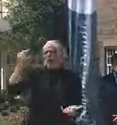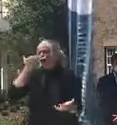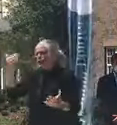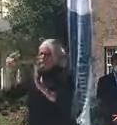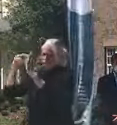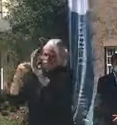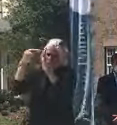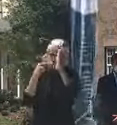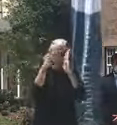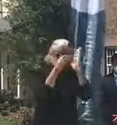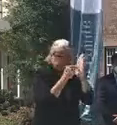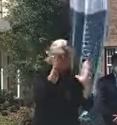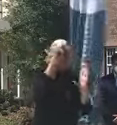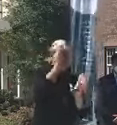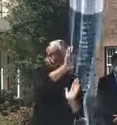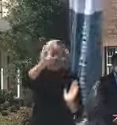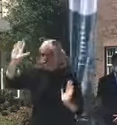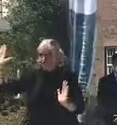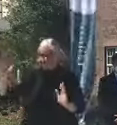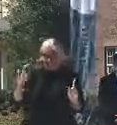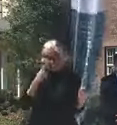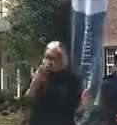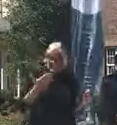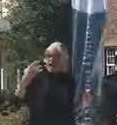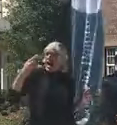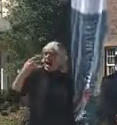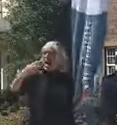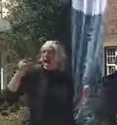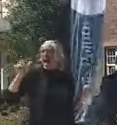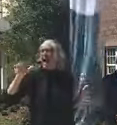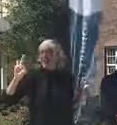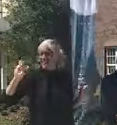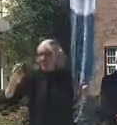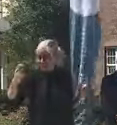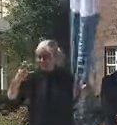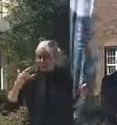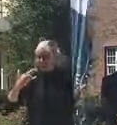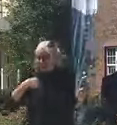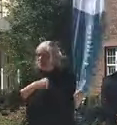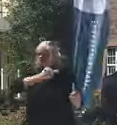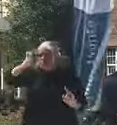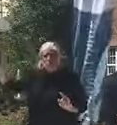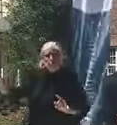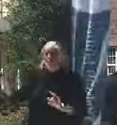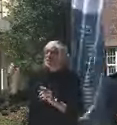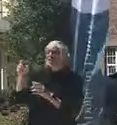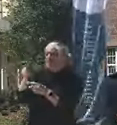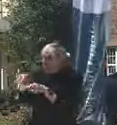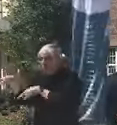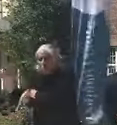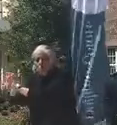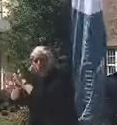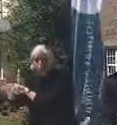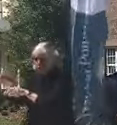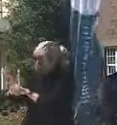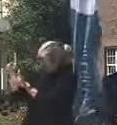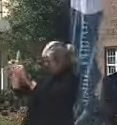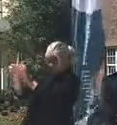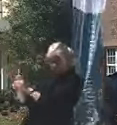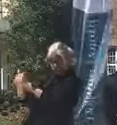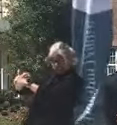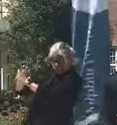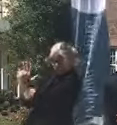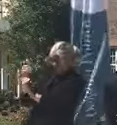Halifax down in Daytona Beach a couple days ago. So they, any non-COVID patient, they test before they send back. And then any